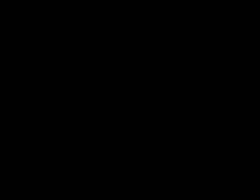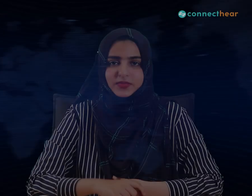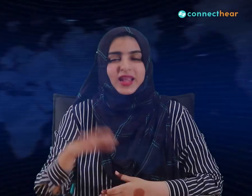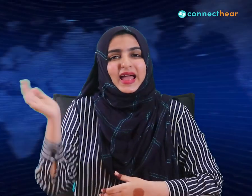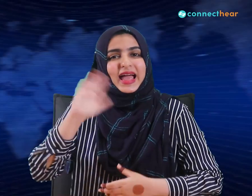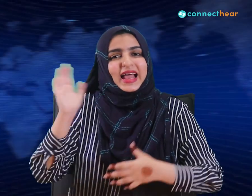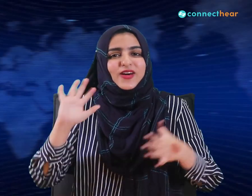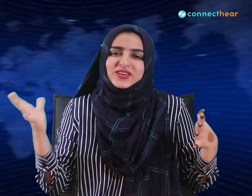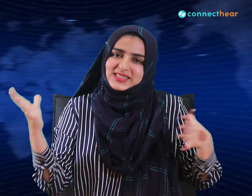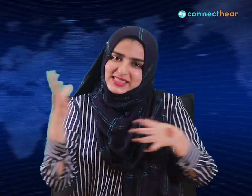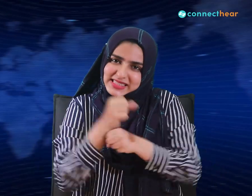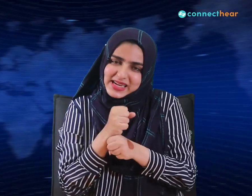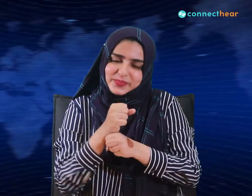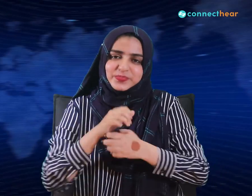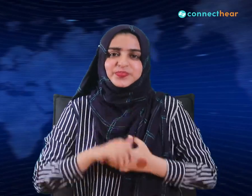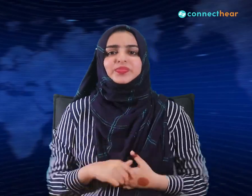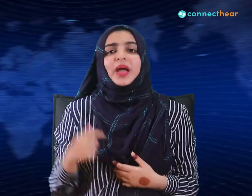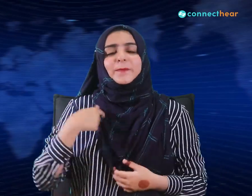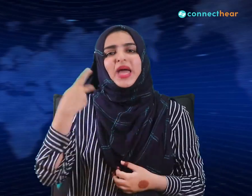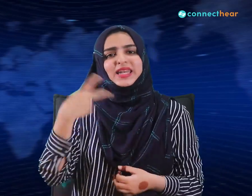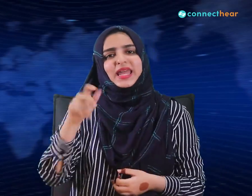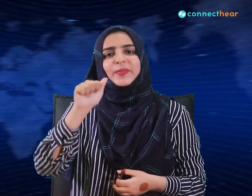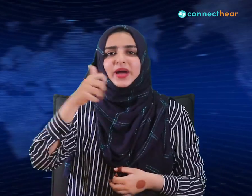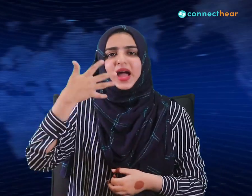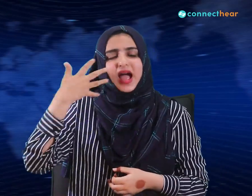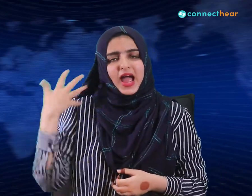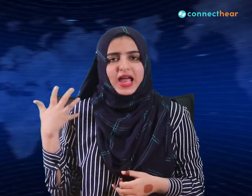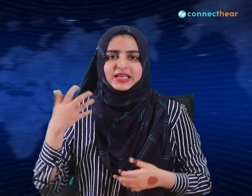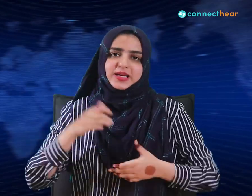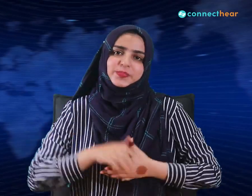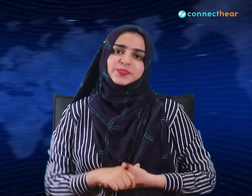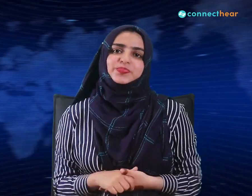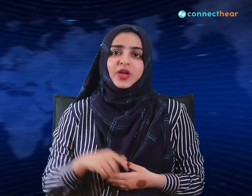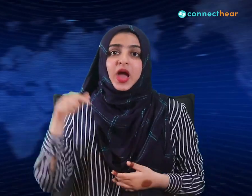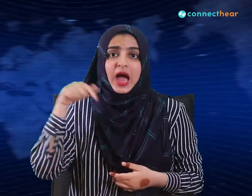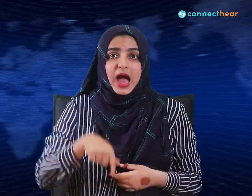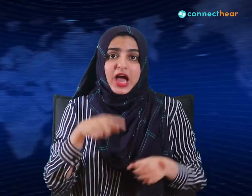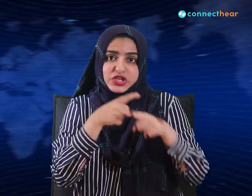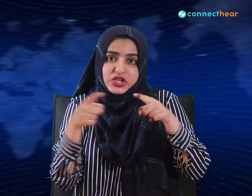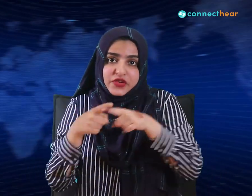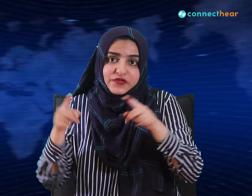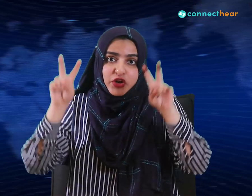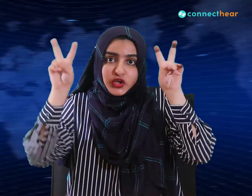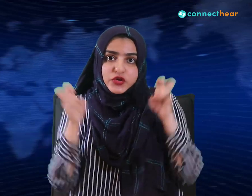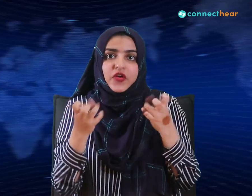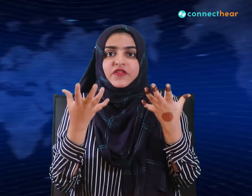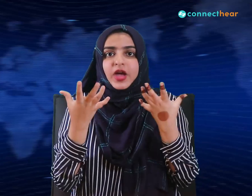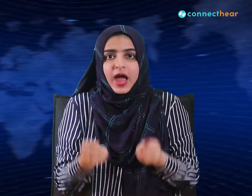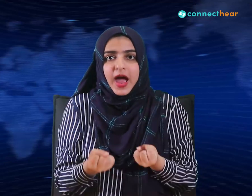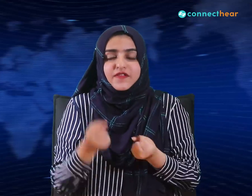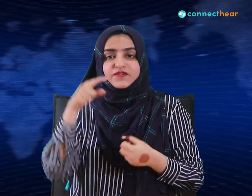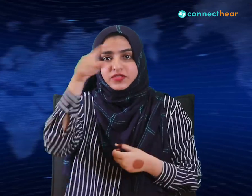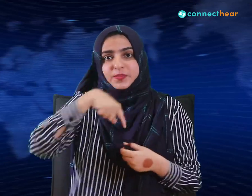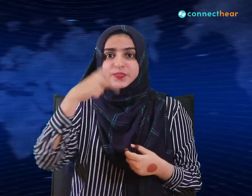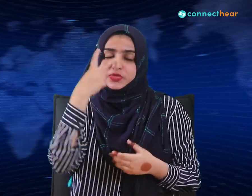Hello everyone. My name is Alia and these are the top stories for today.